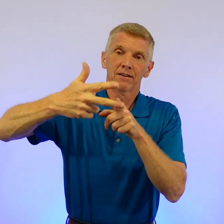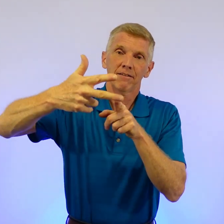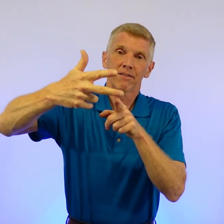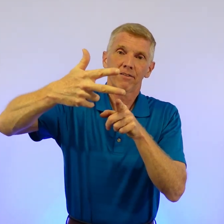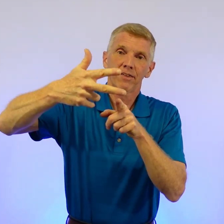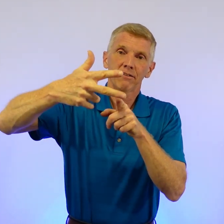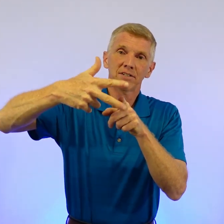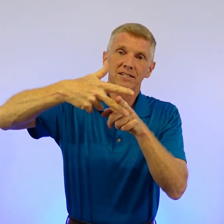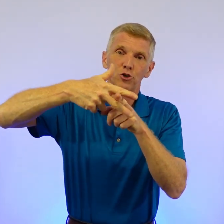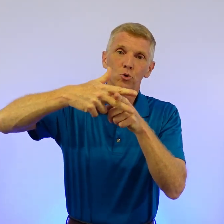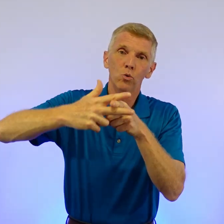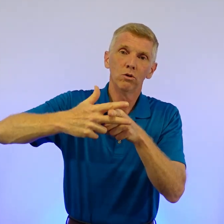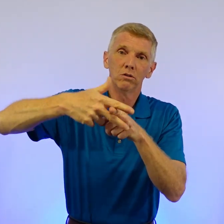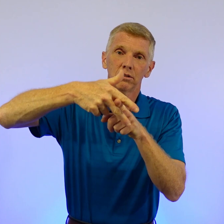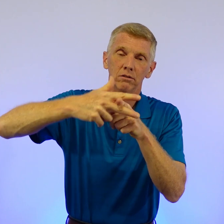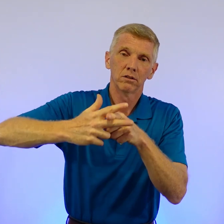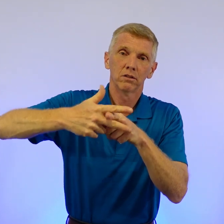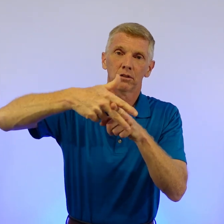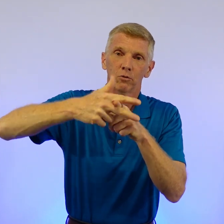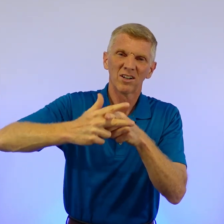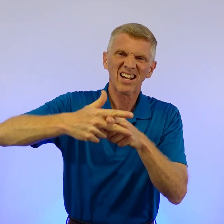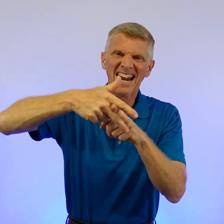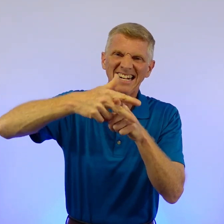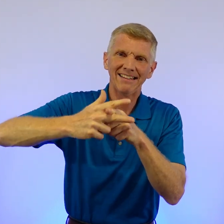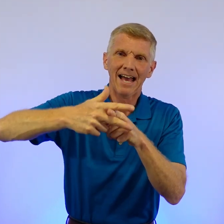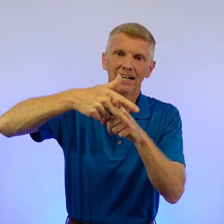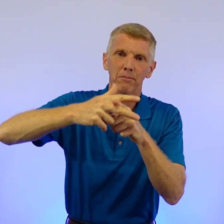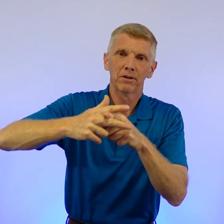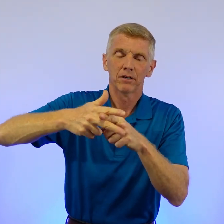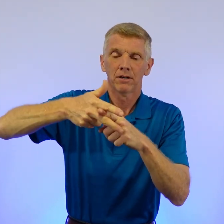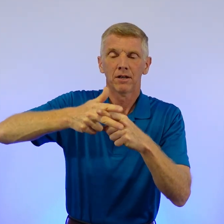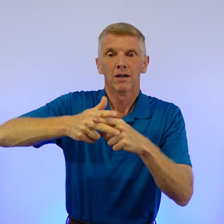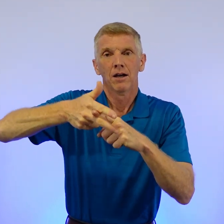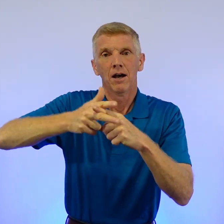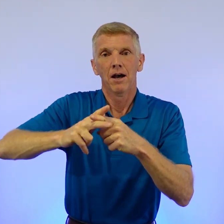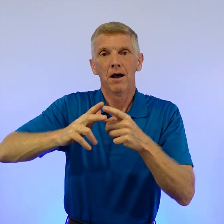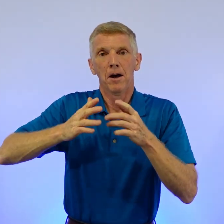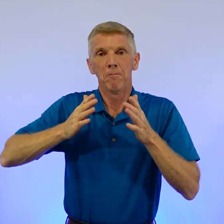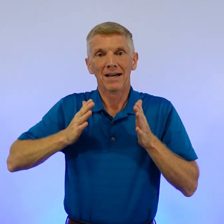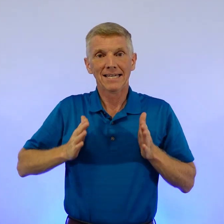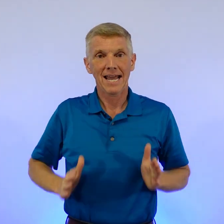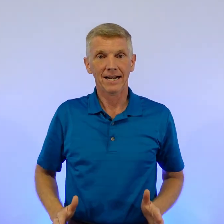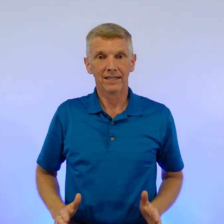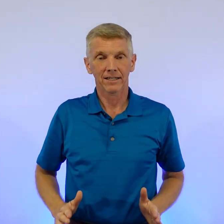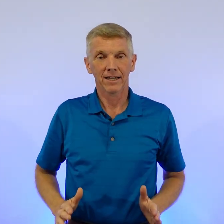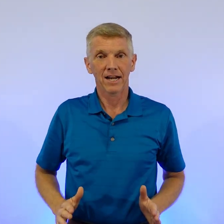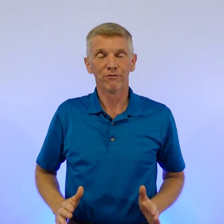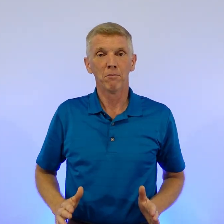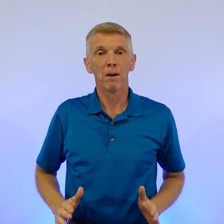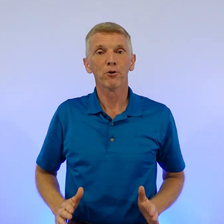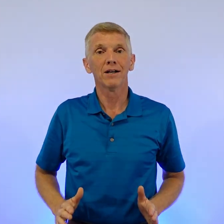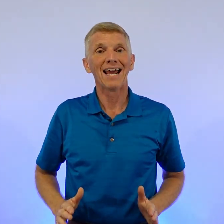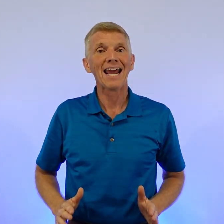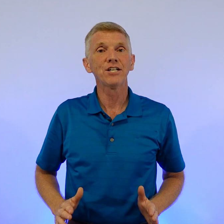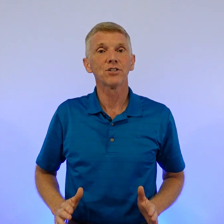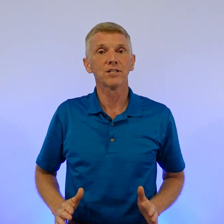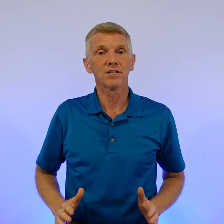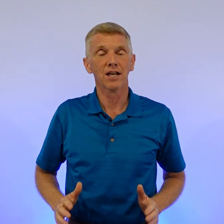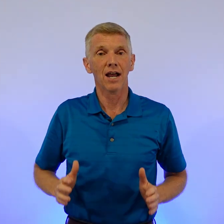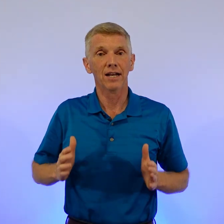Think of this as a tool. We're tightening that up. A mechanic. And if you remember an agency sign,